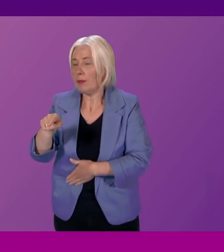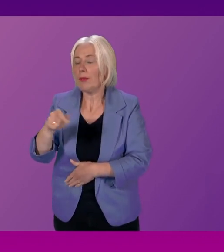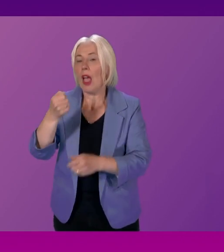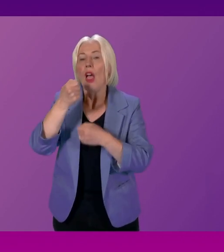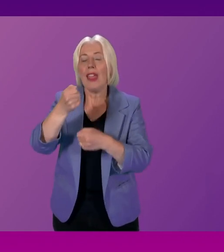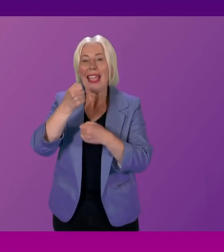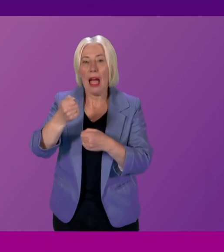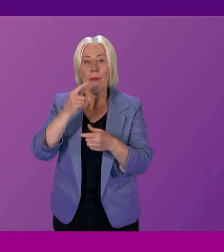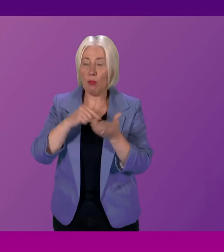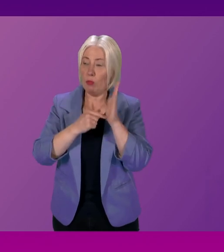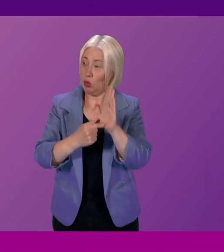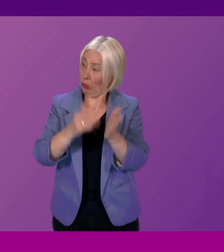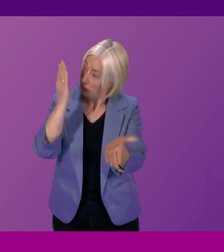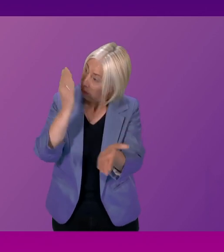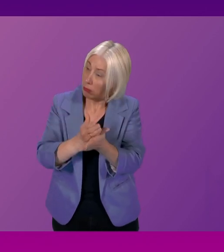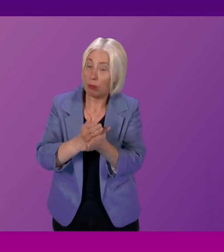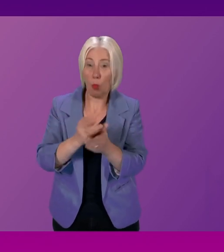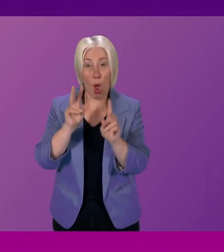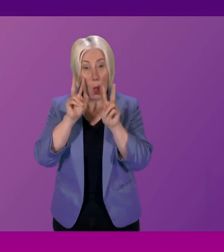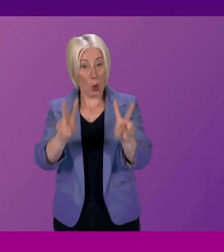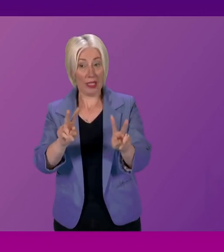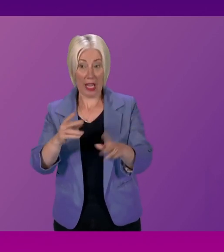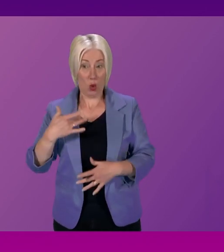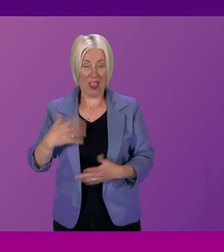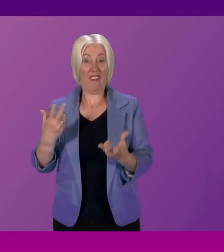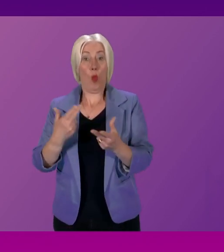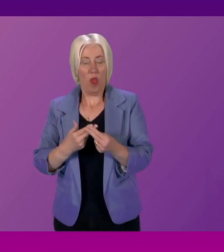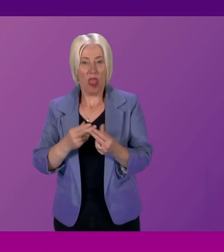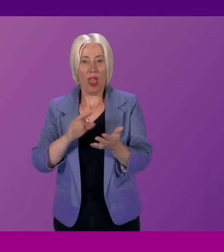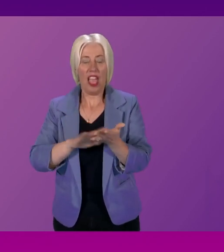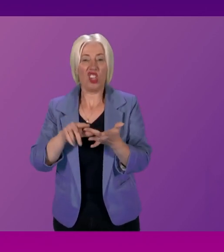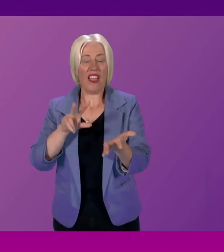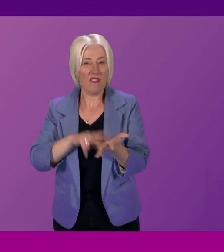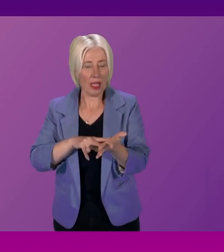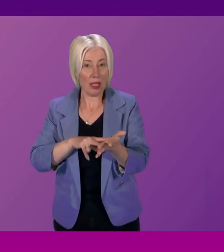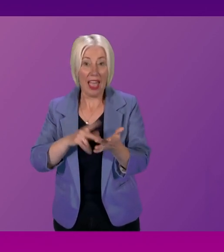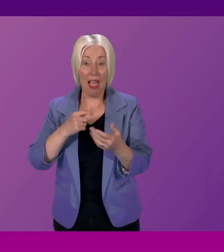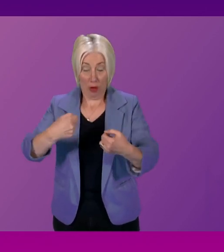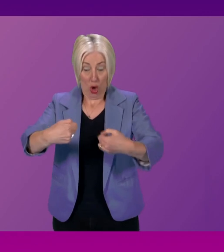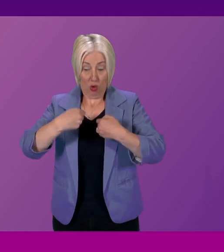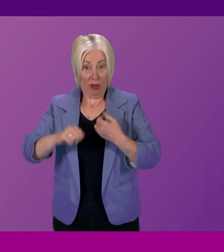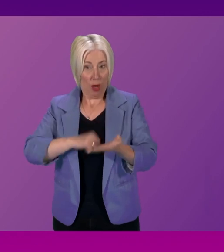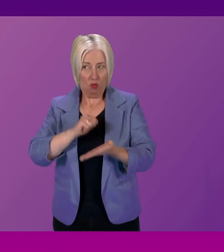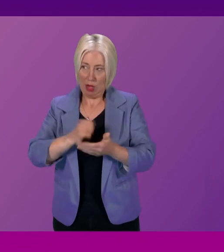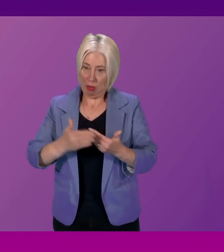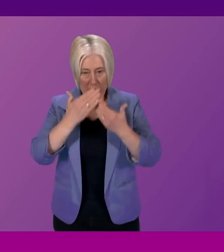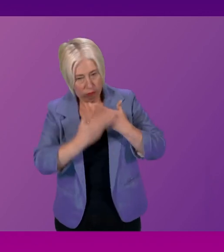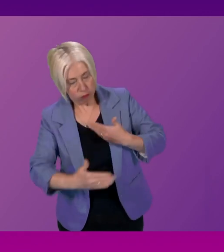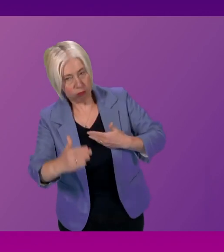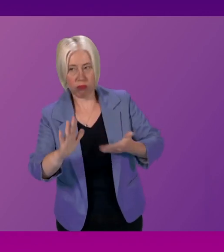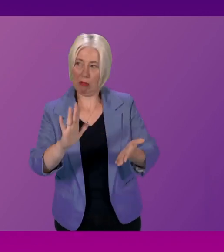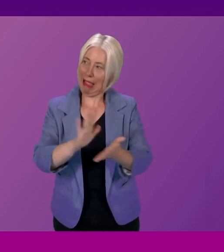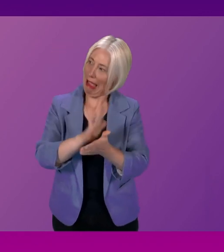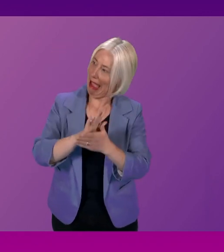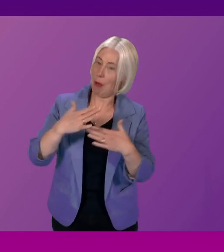the realities of living with HIV in Scotland today, where if an individual is on the right treatment, they can live a long, happy and healthy life and cannot